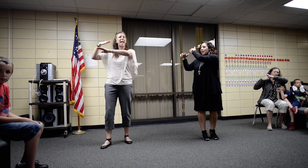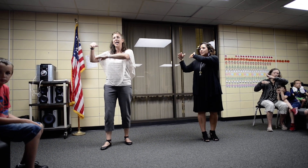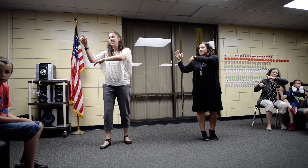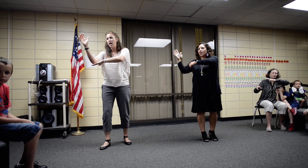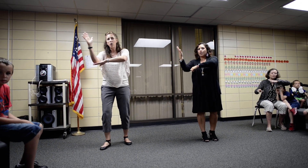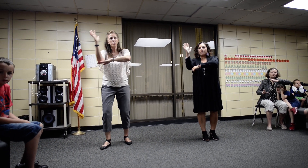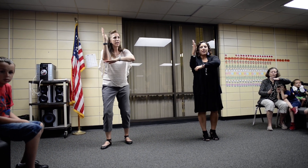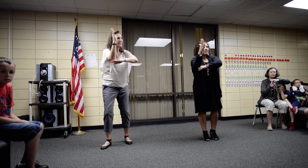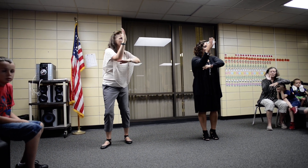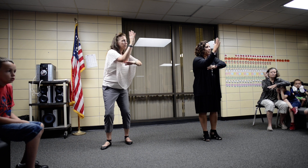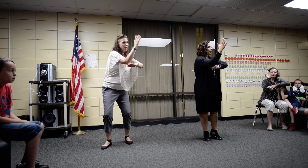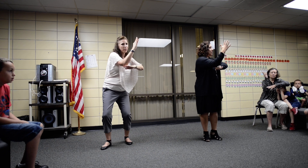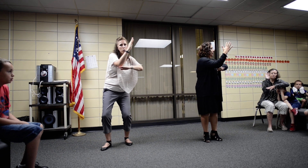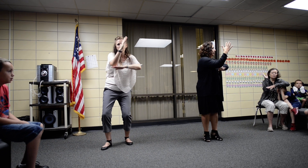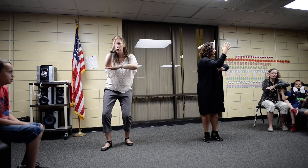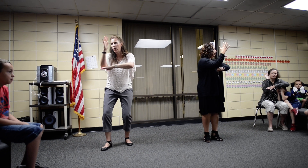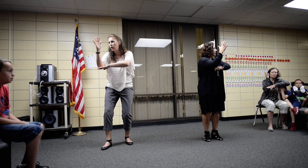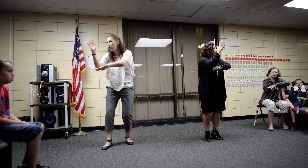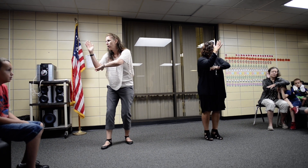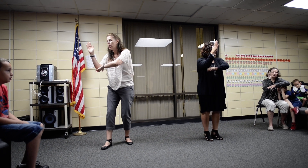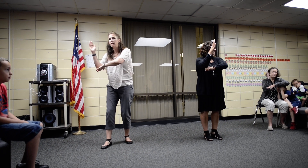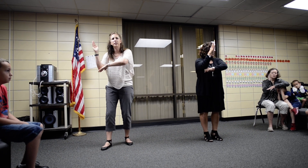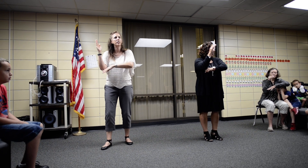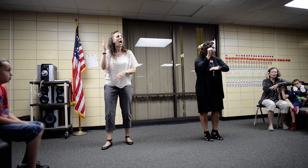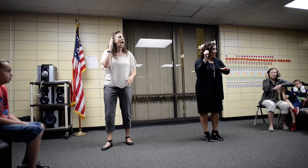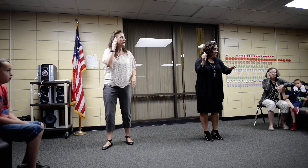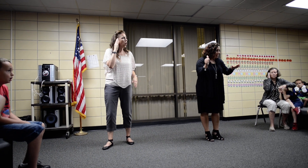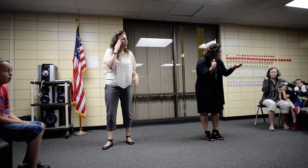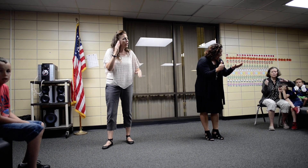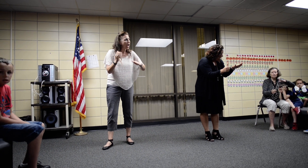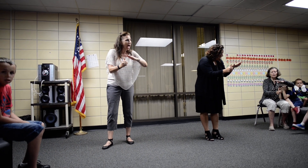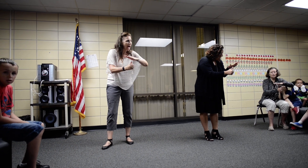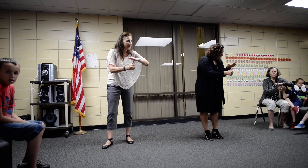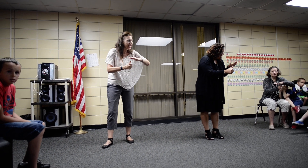Somewhere deep in the woods I know you're hiding